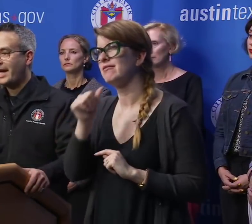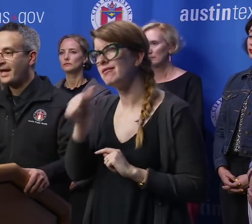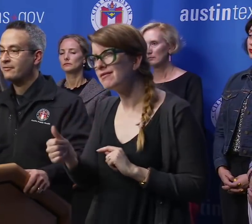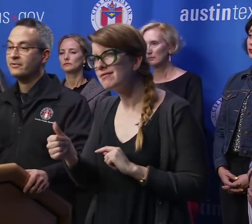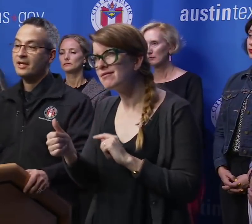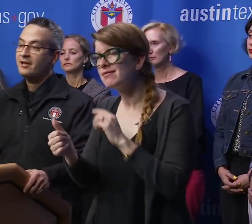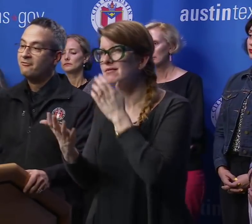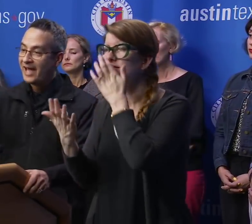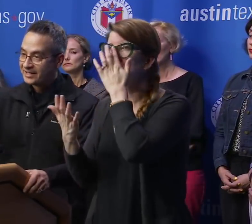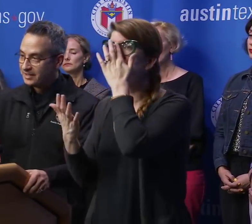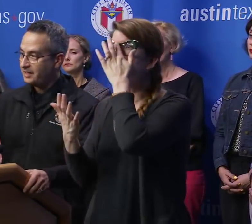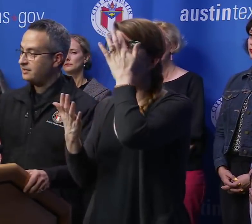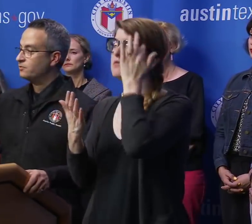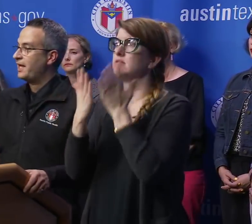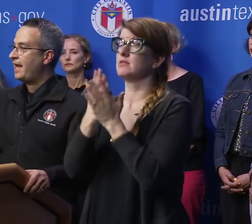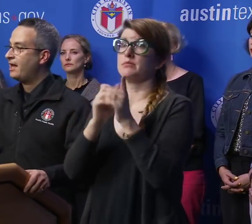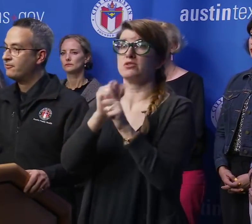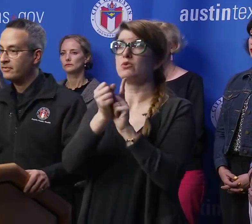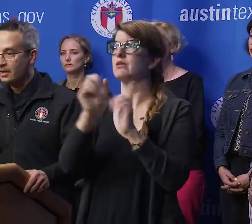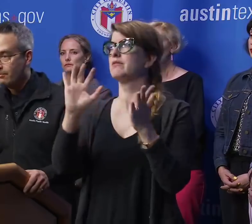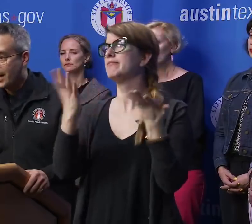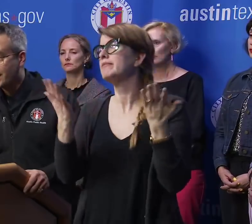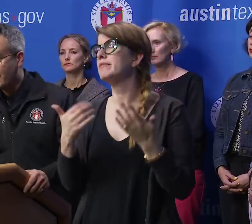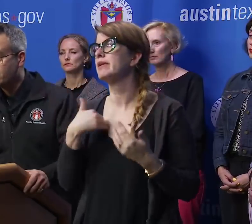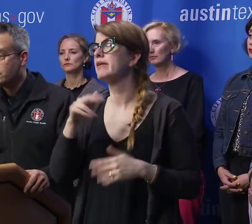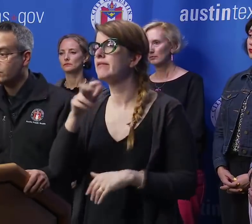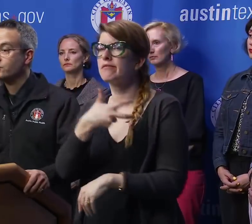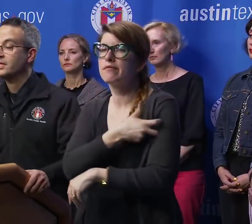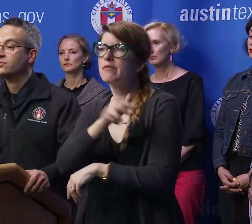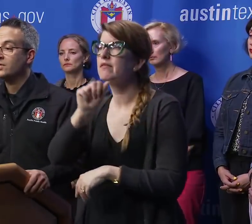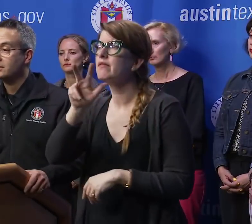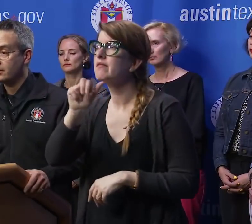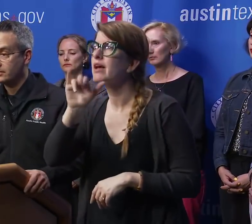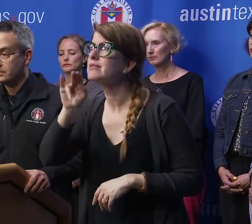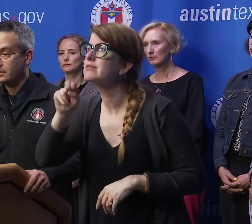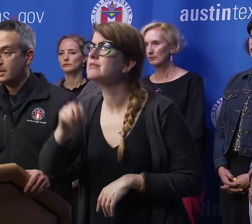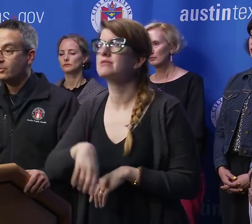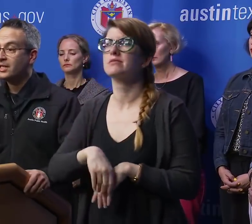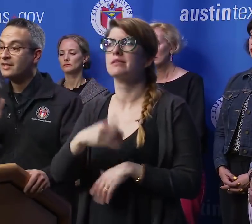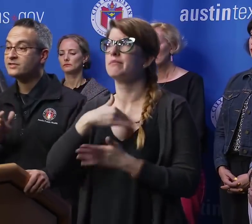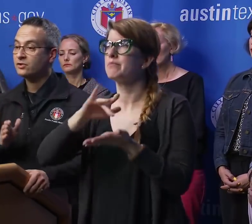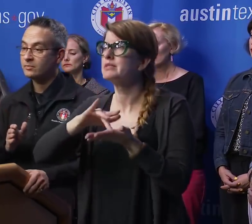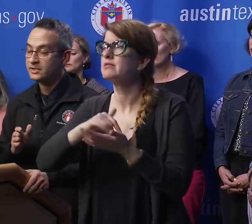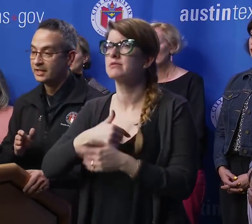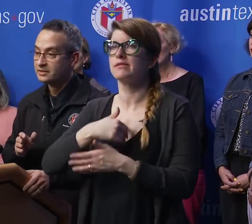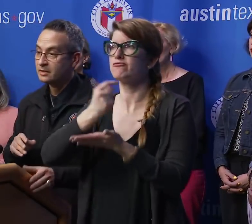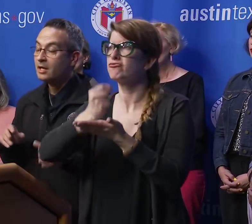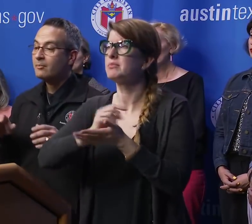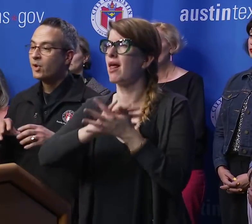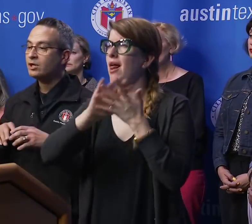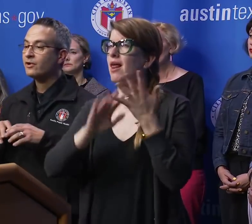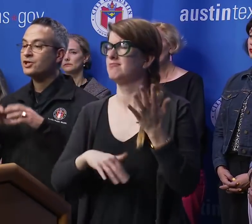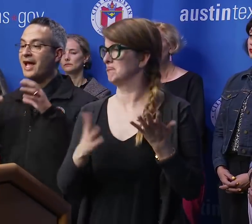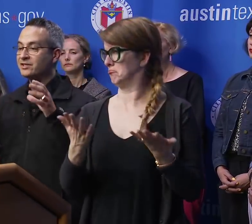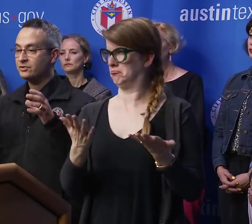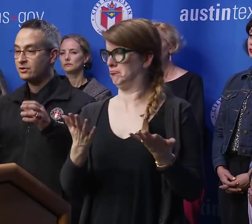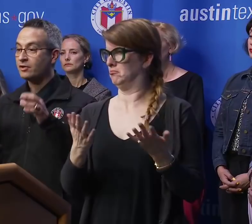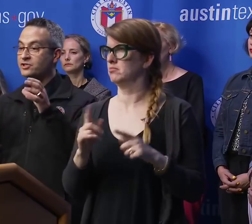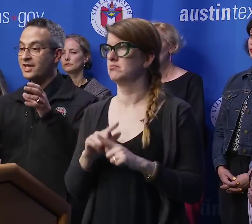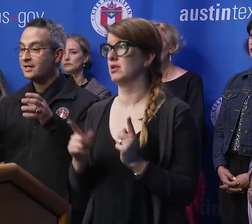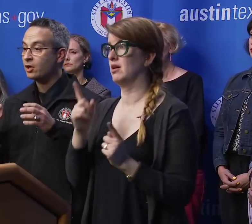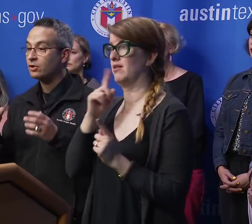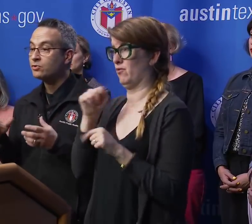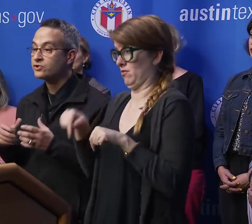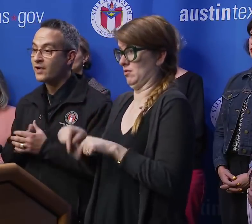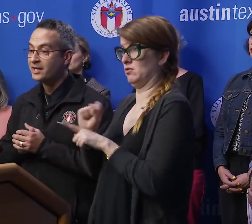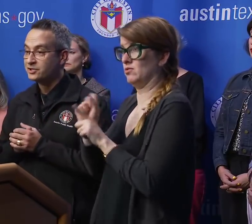cases where we have vaccines, we have medications which we can treat those. But in this circumstance, part of our national,